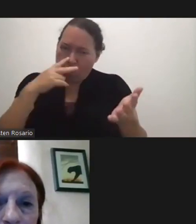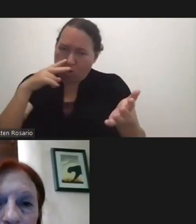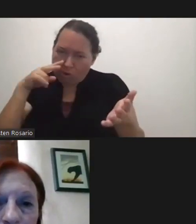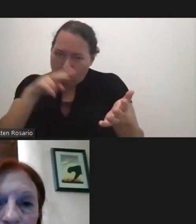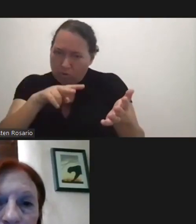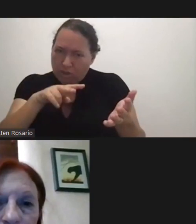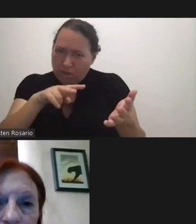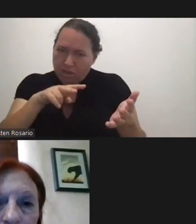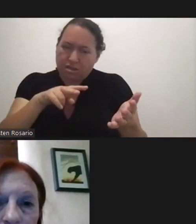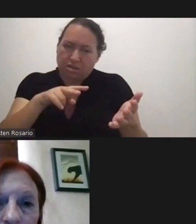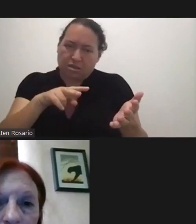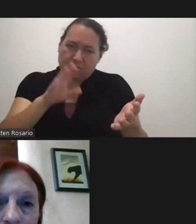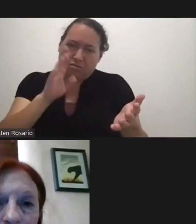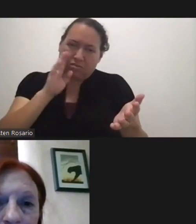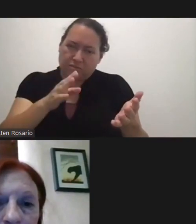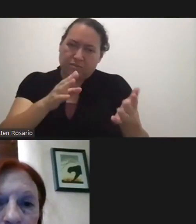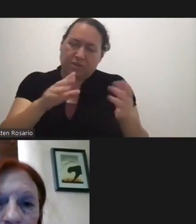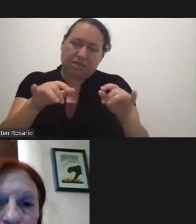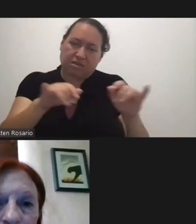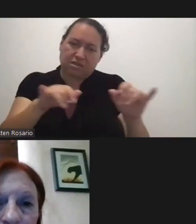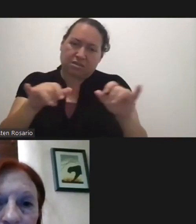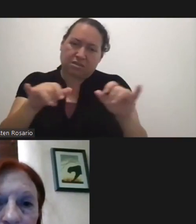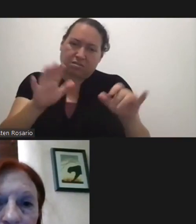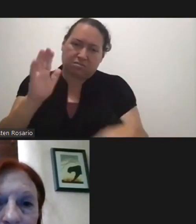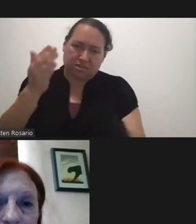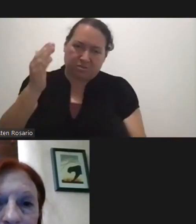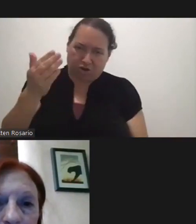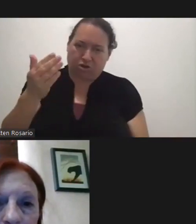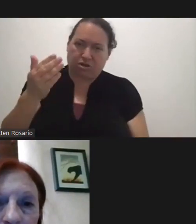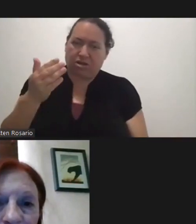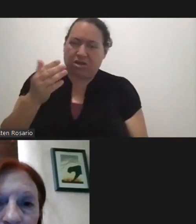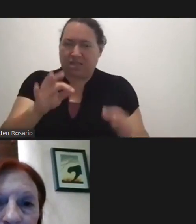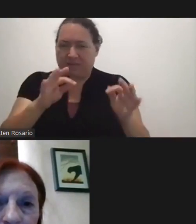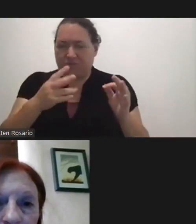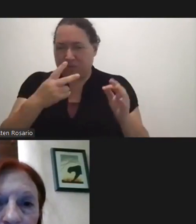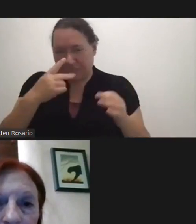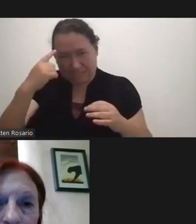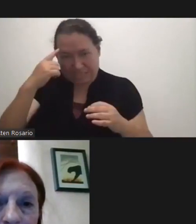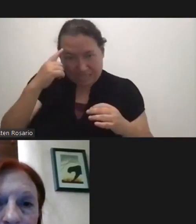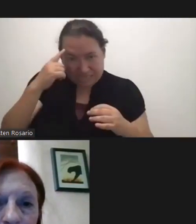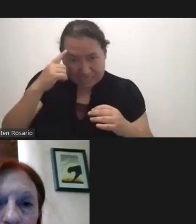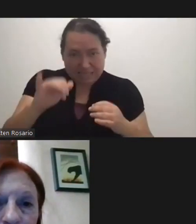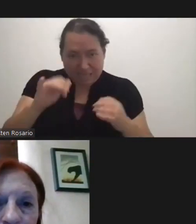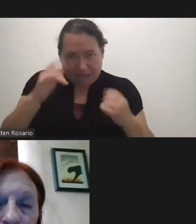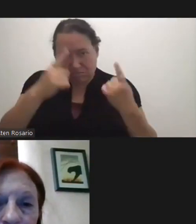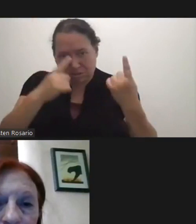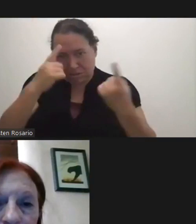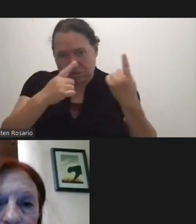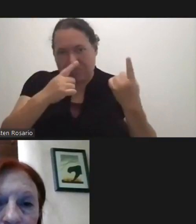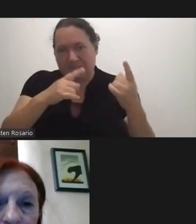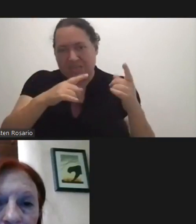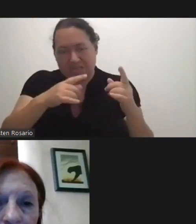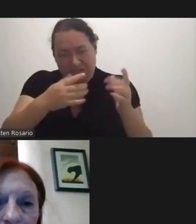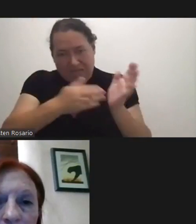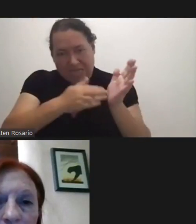Likely Be A Similar Consideration If We Saw Those God Forbid And See Those Same Numbers Again Here